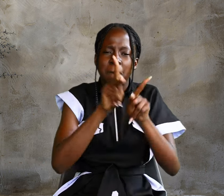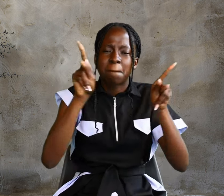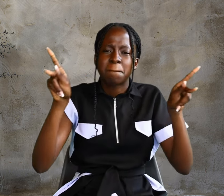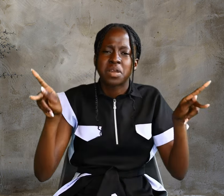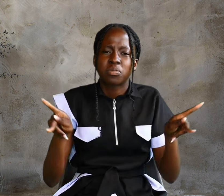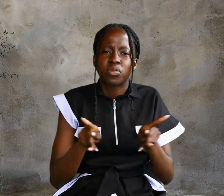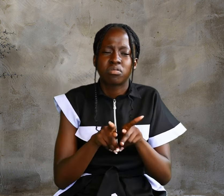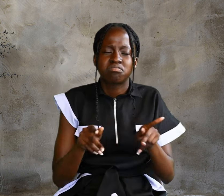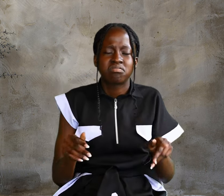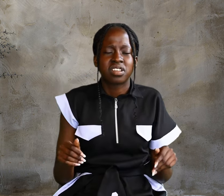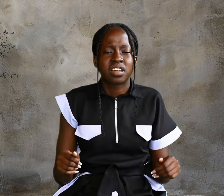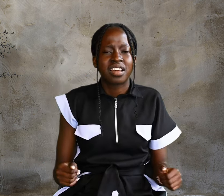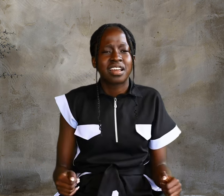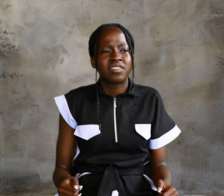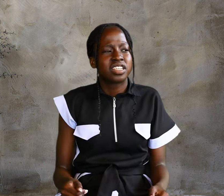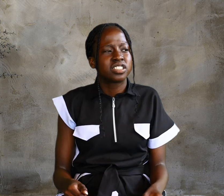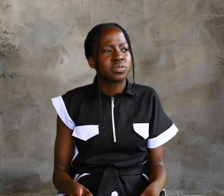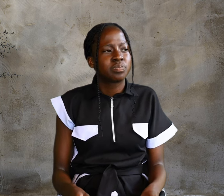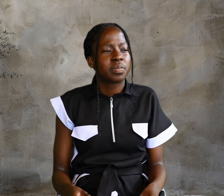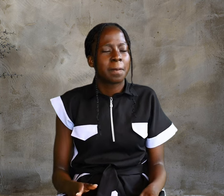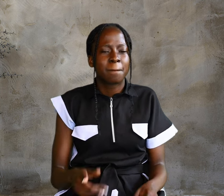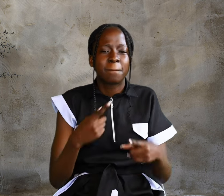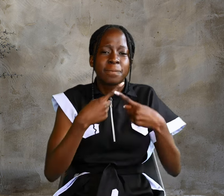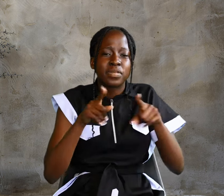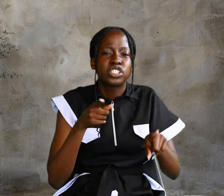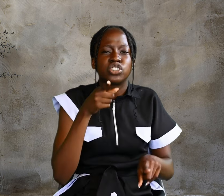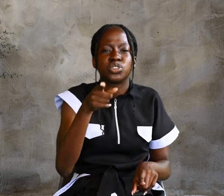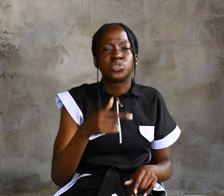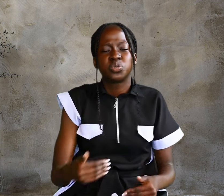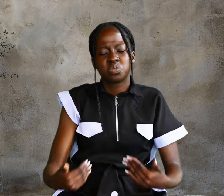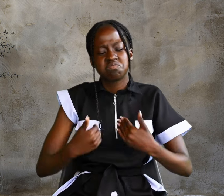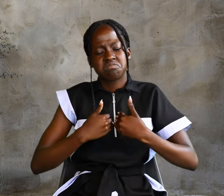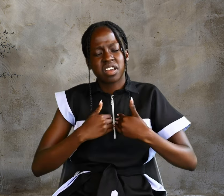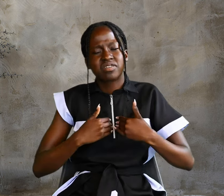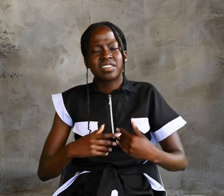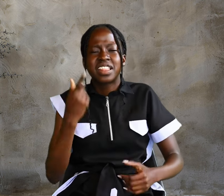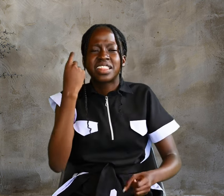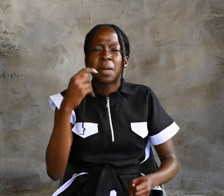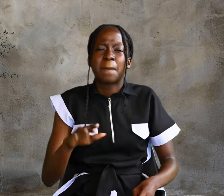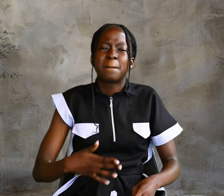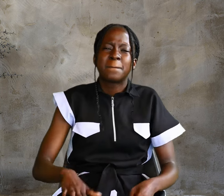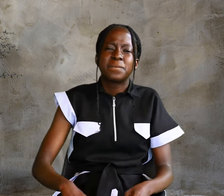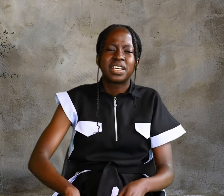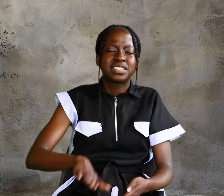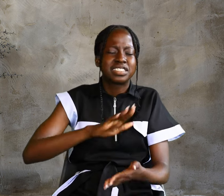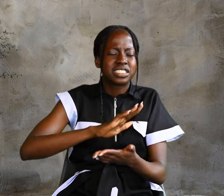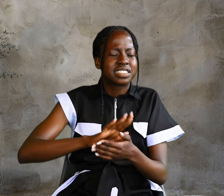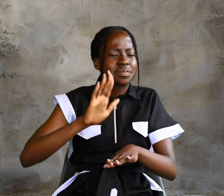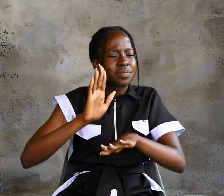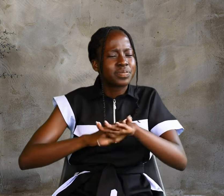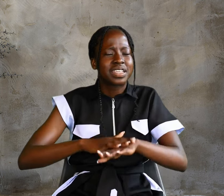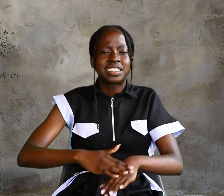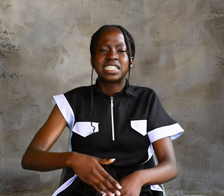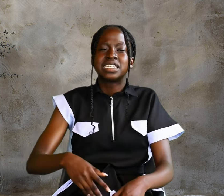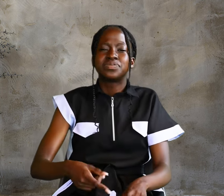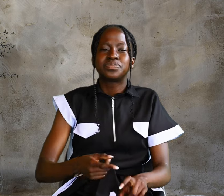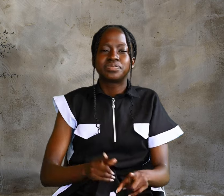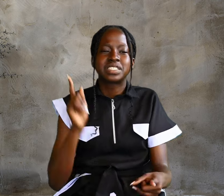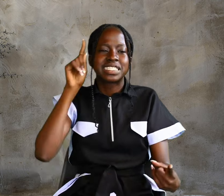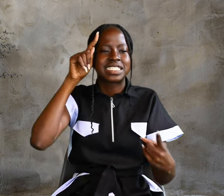But you have saved the best till now. What Jesus did here in